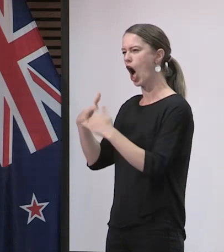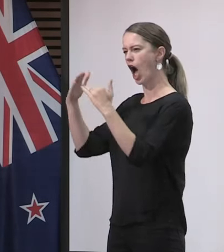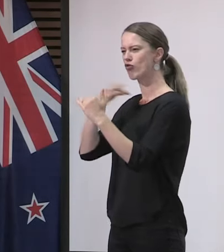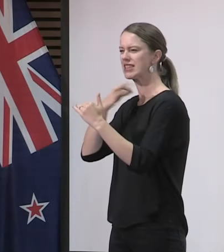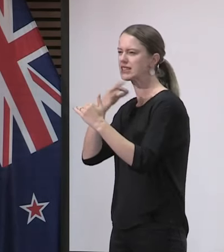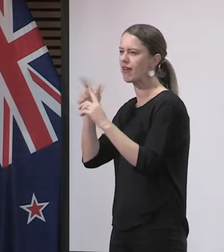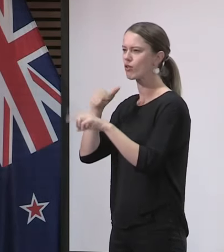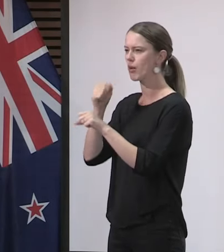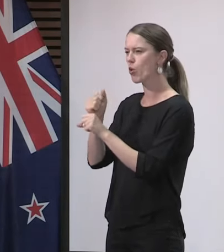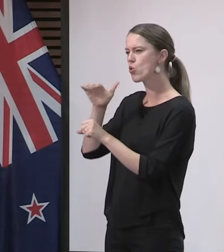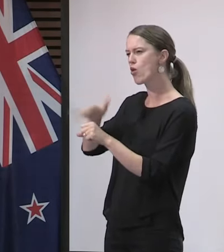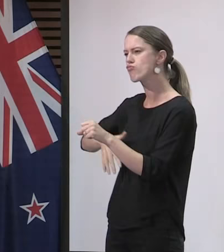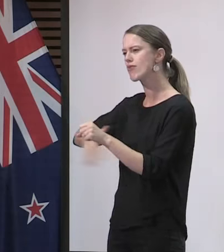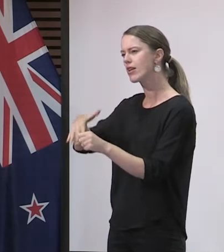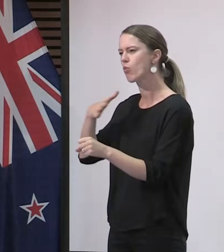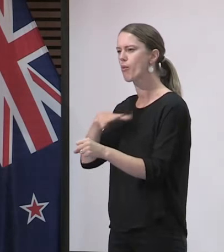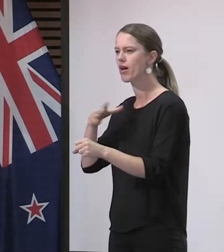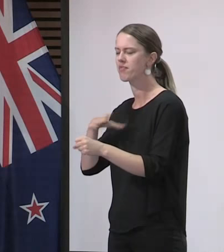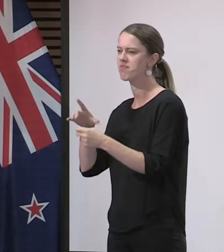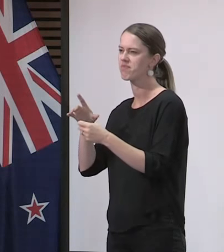over the coming months, for example, pregnant women.